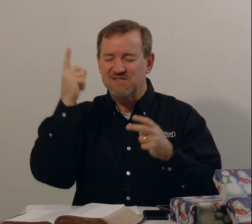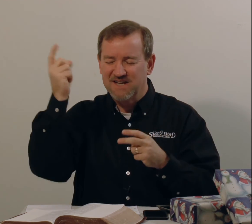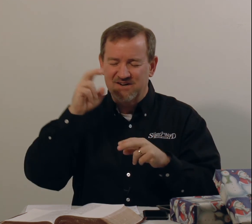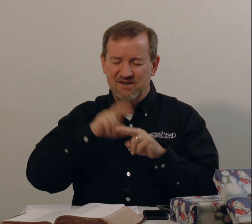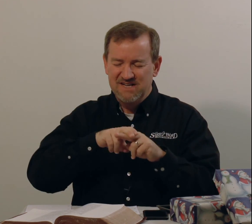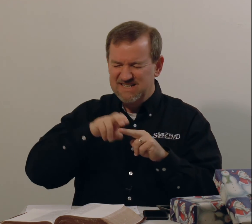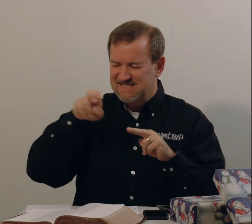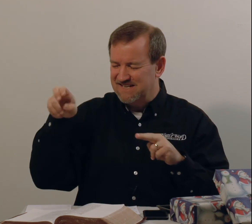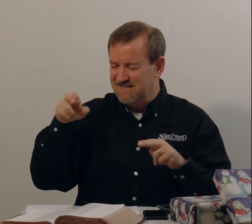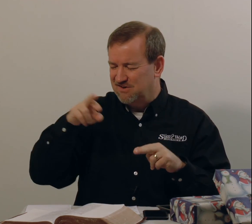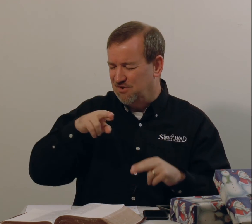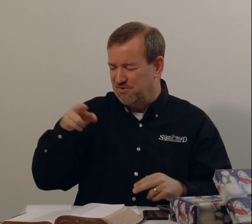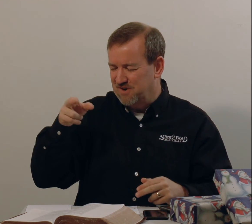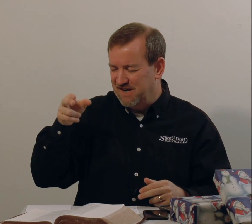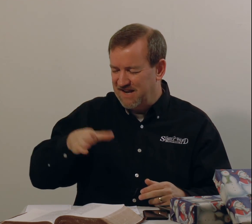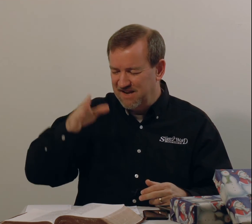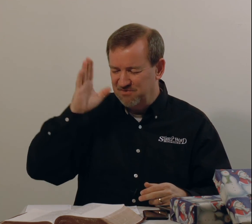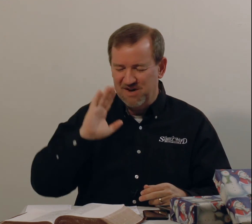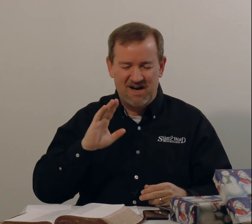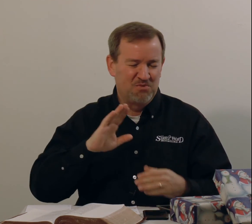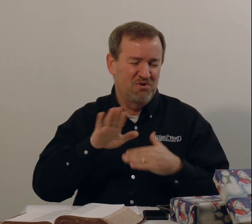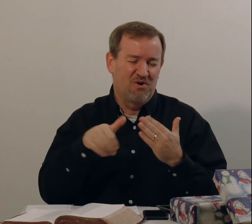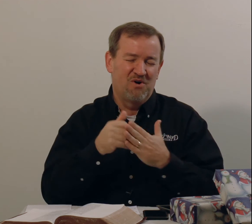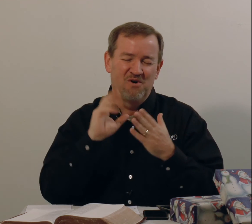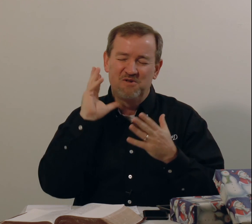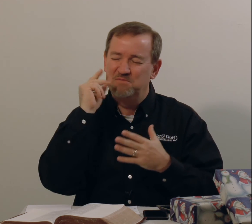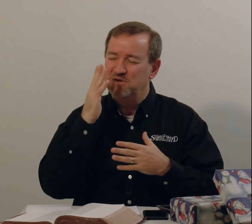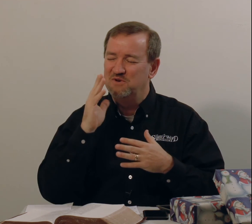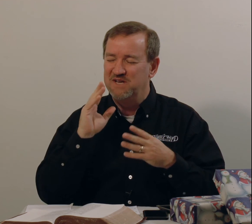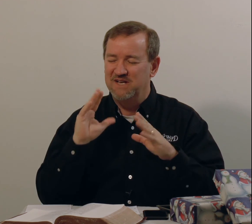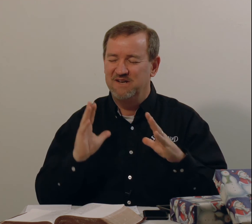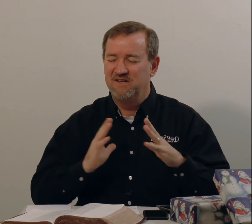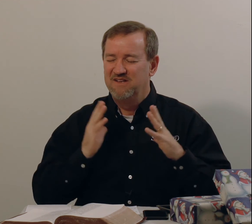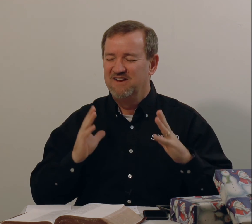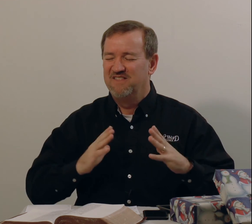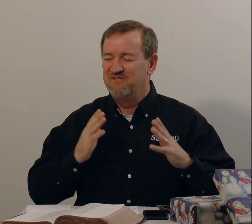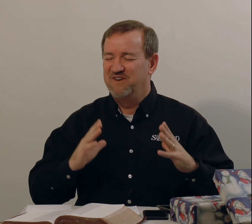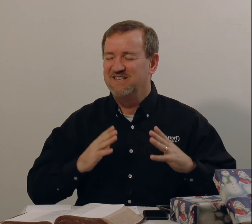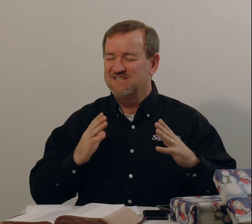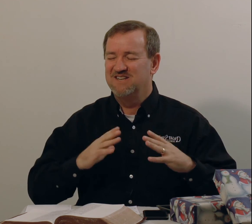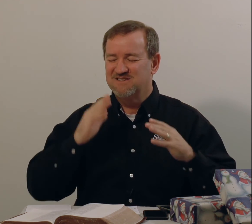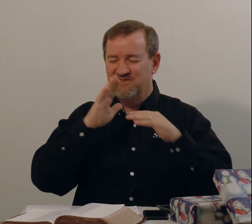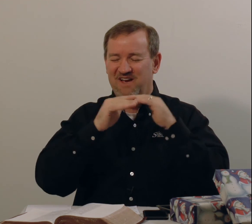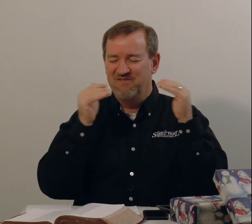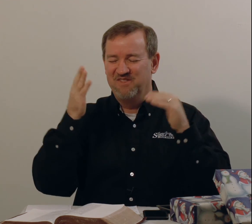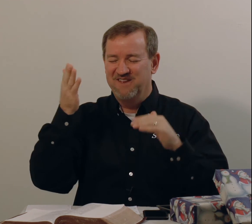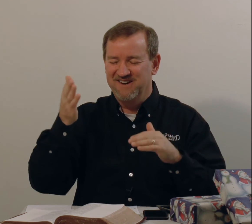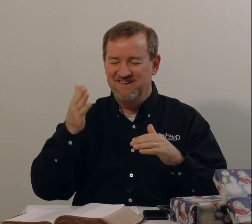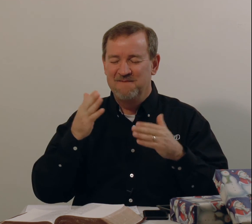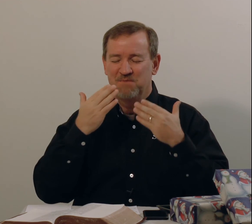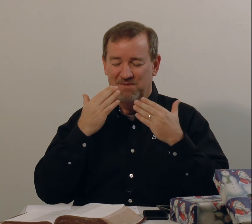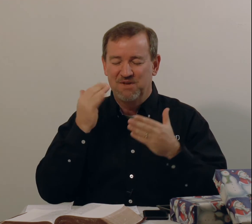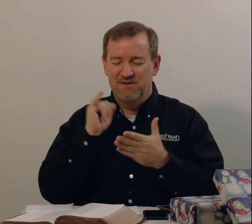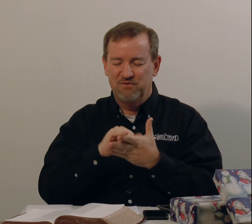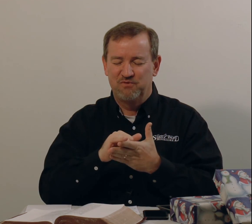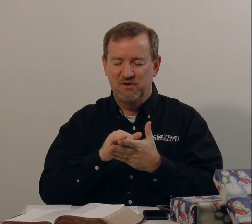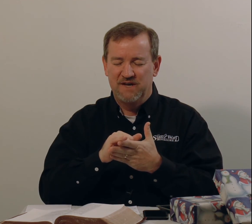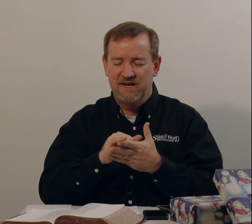there, seated on the right hand of God with all the beauty and the fanciness of heaven there. I'm thankful for that.